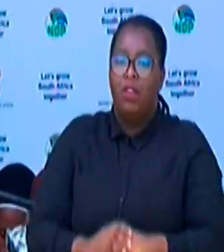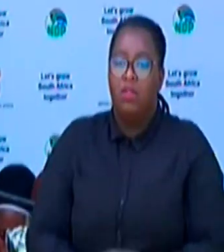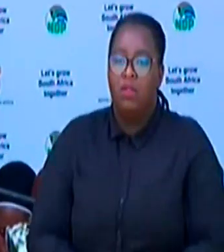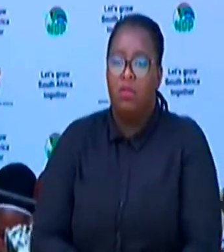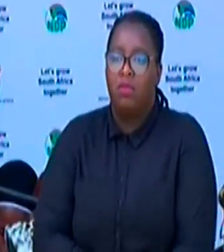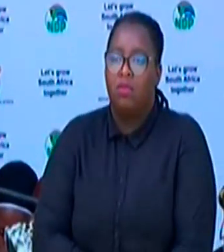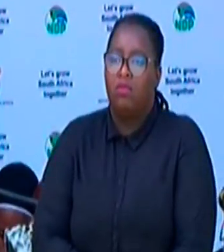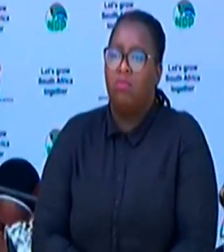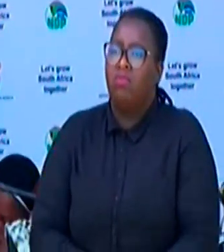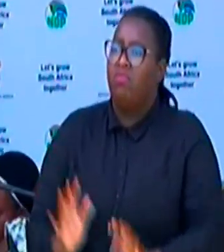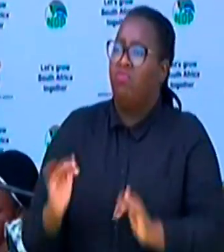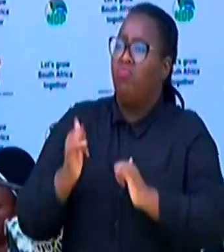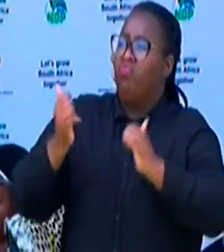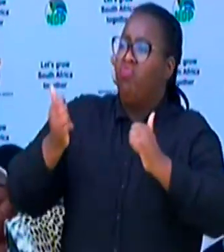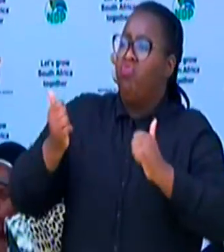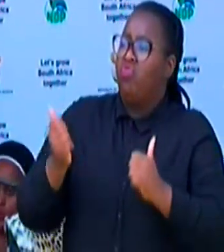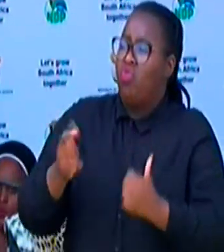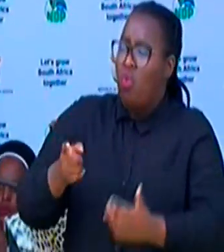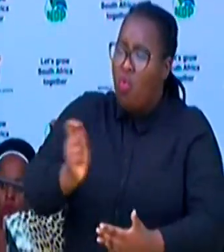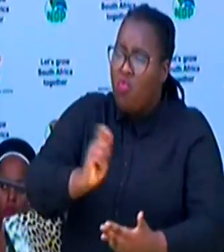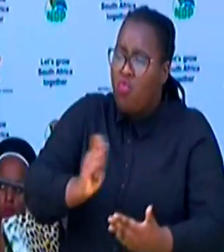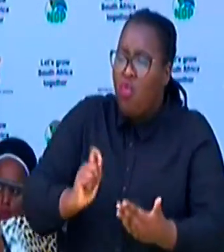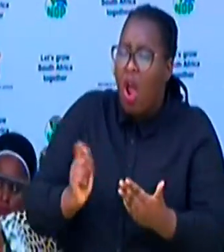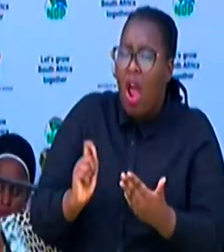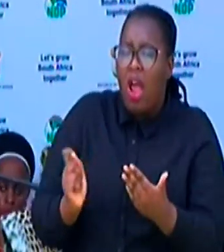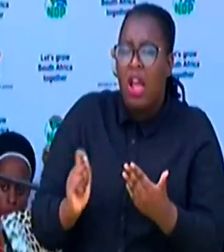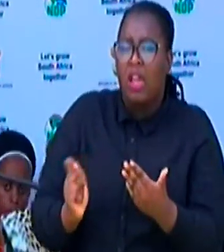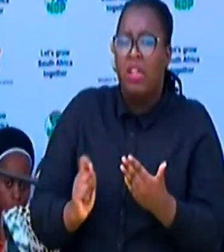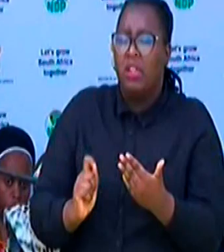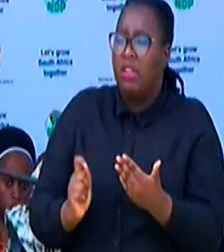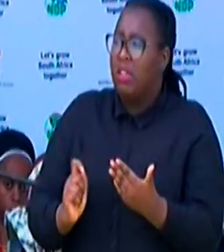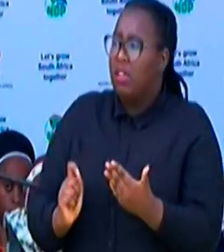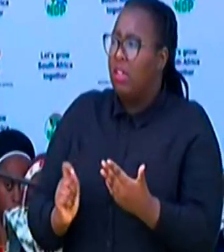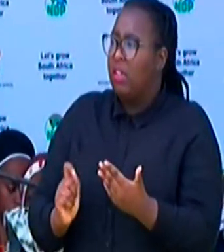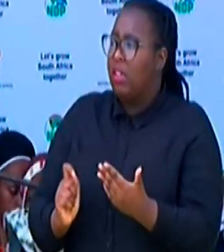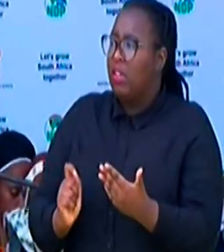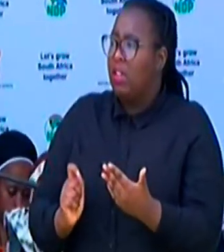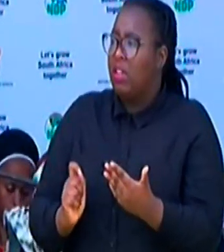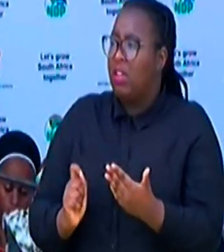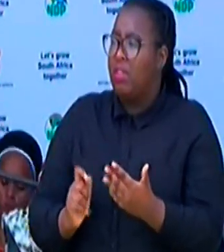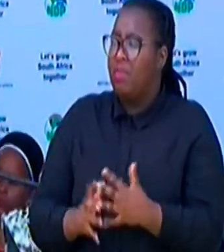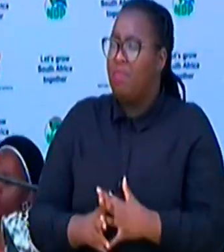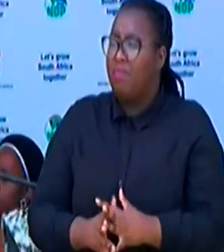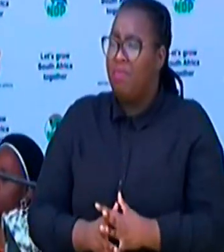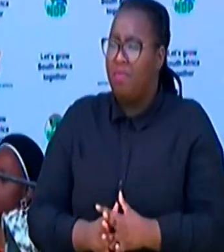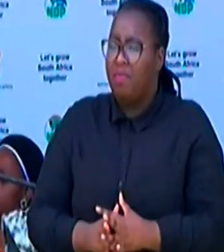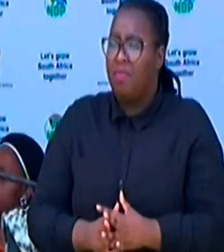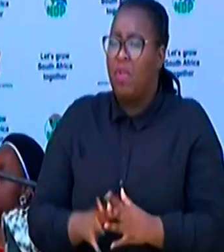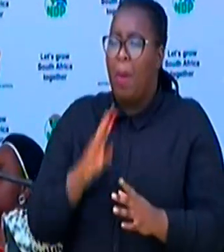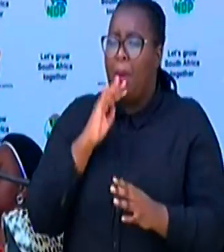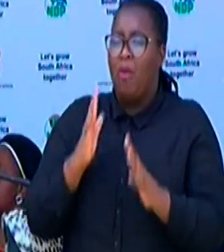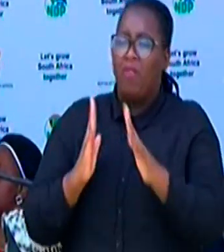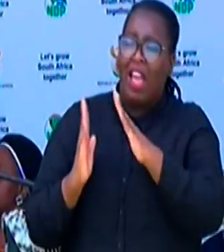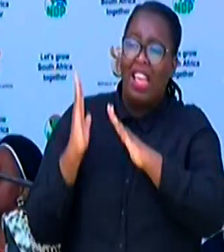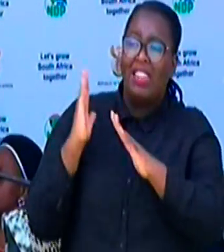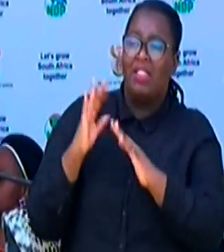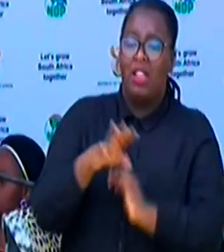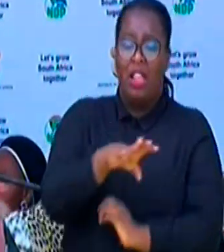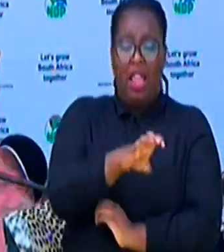writings which are ascribed to Hermes Tismekistus of ancient Egypt